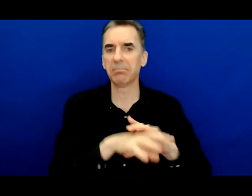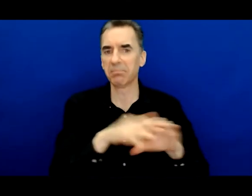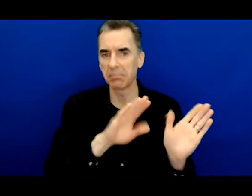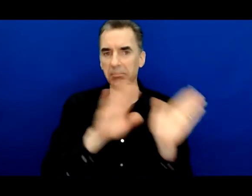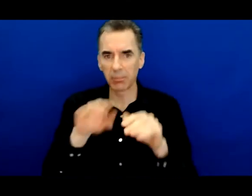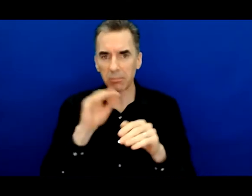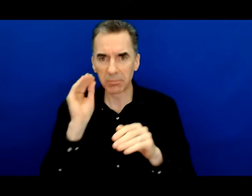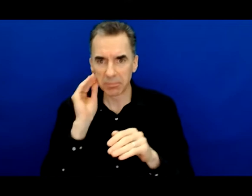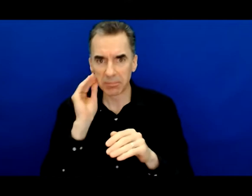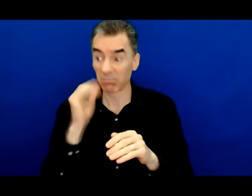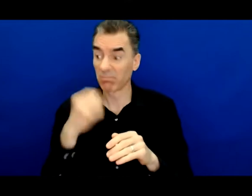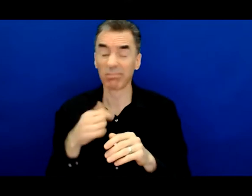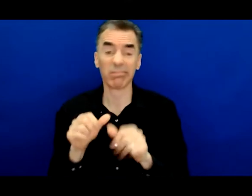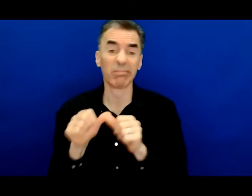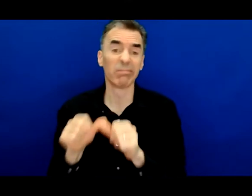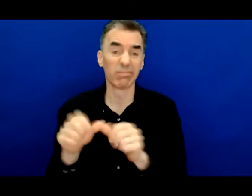I was doing. I ended up doing six years.